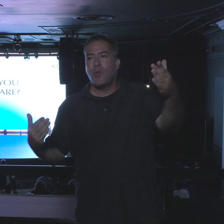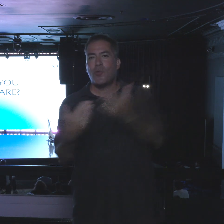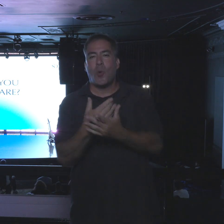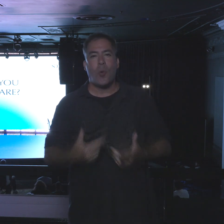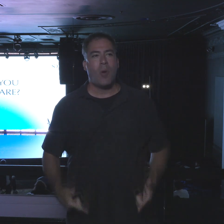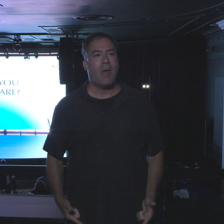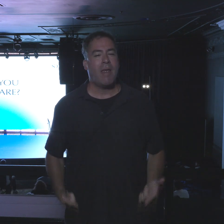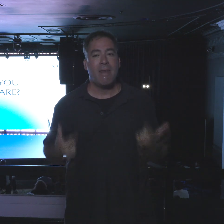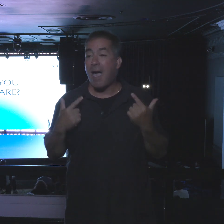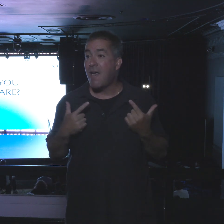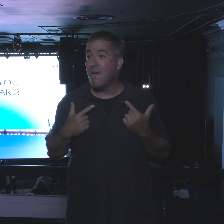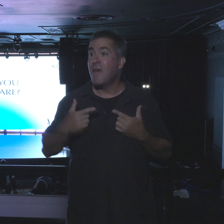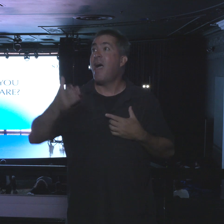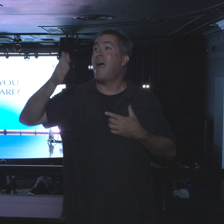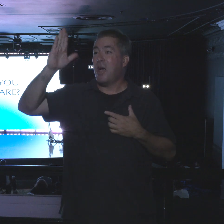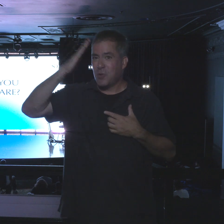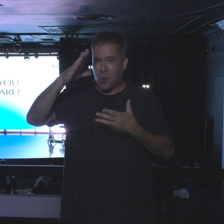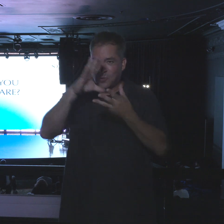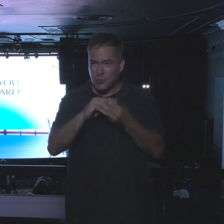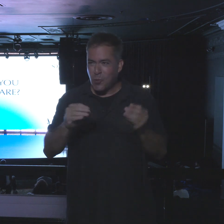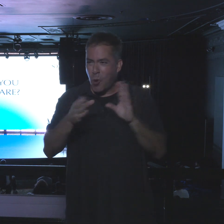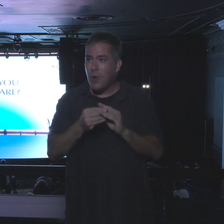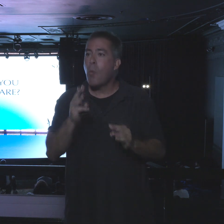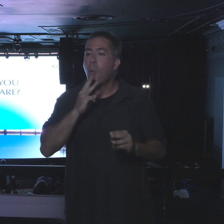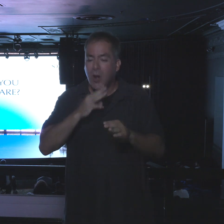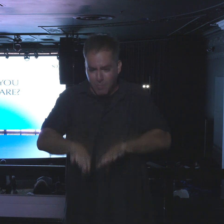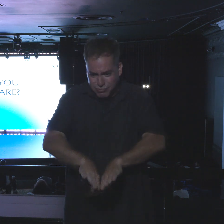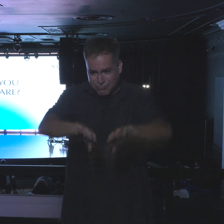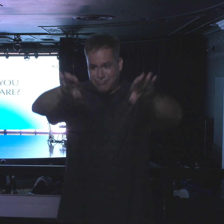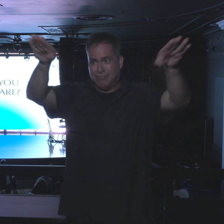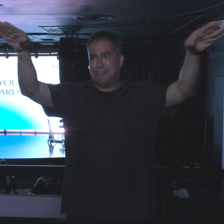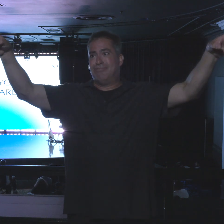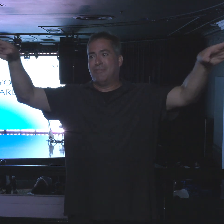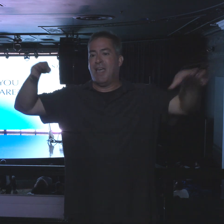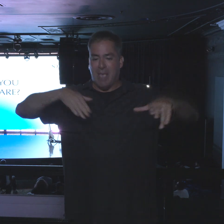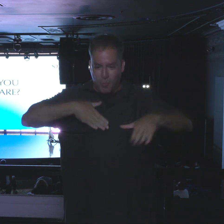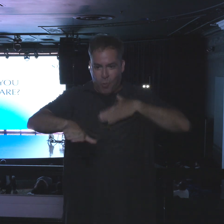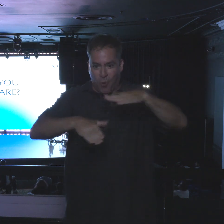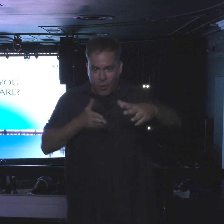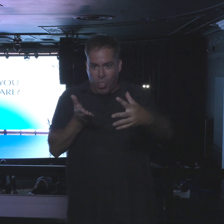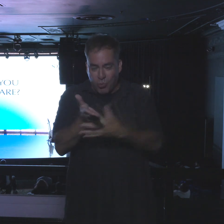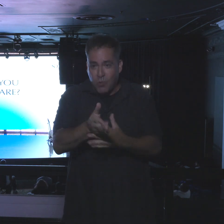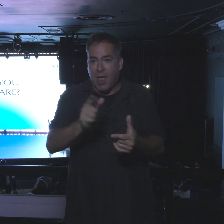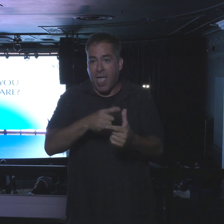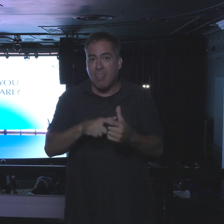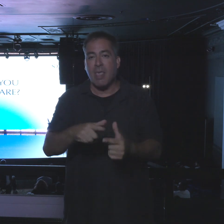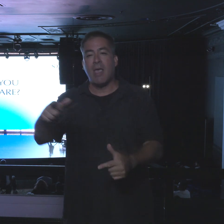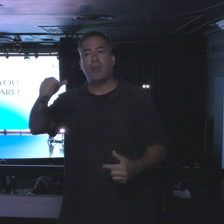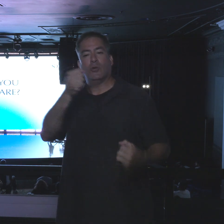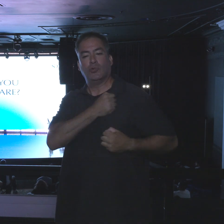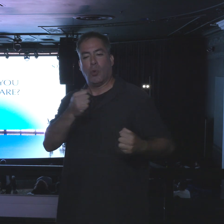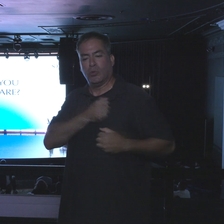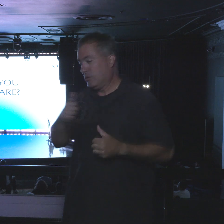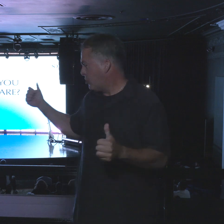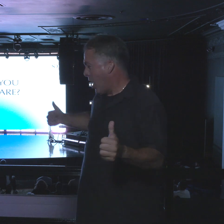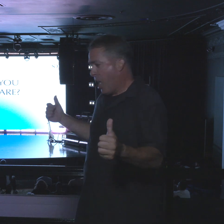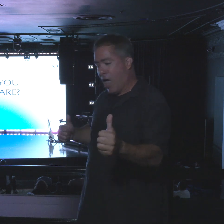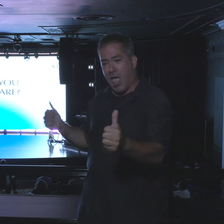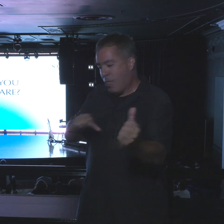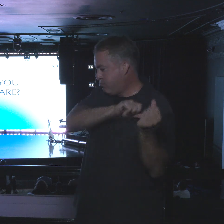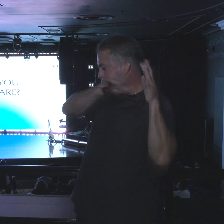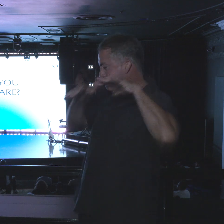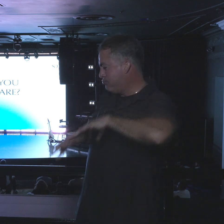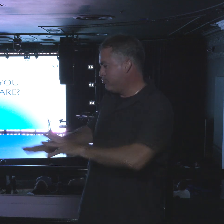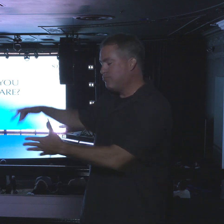sea, and that's a type of the blood. And he drowns their enemies right behind them. They see this miracle